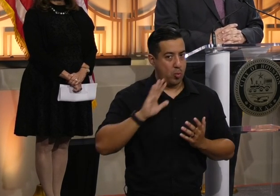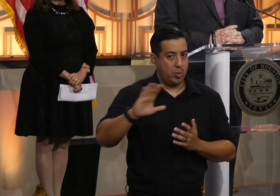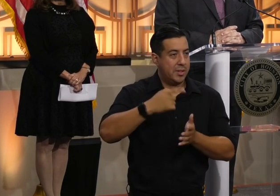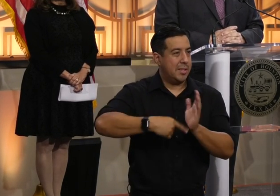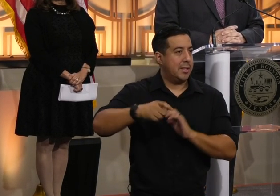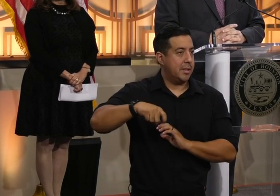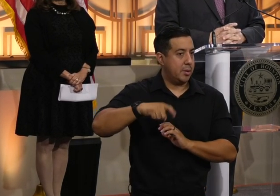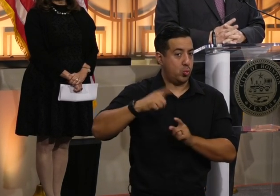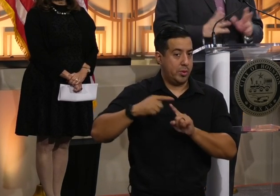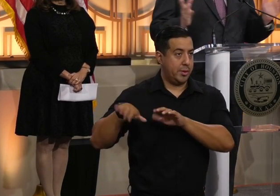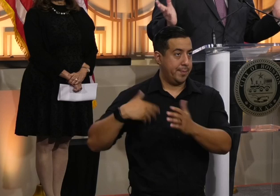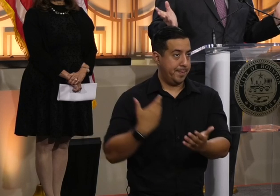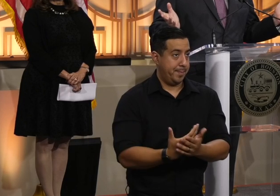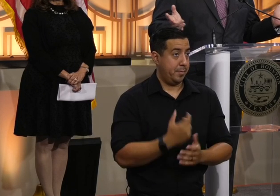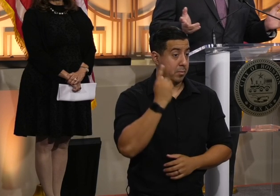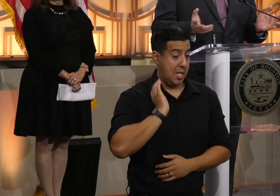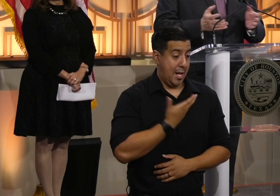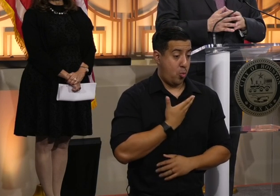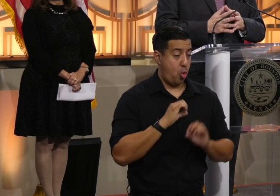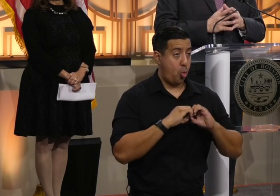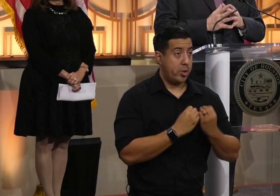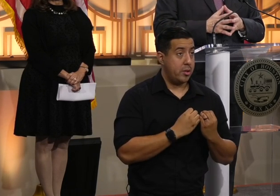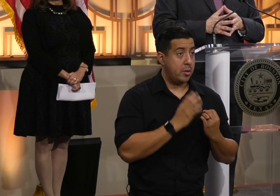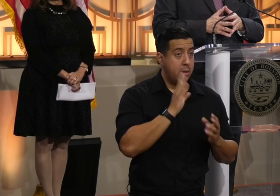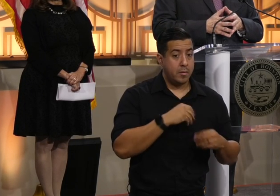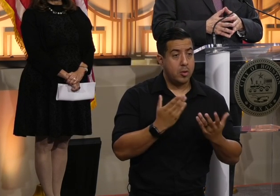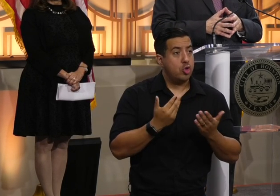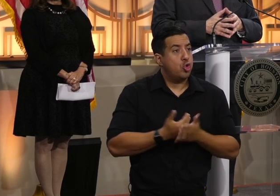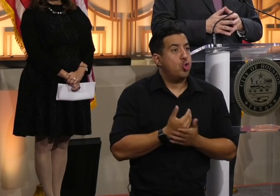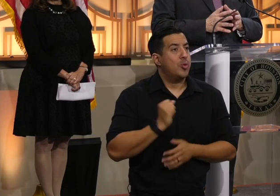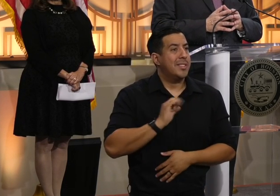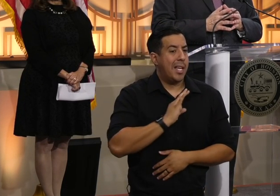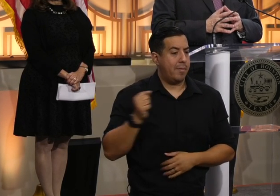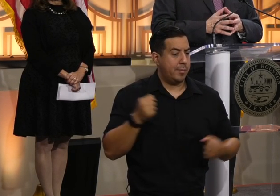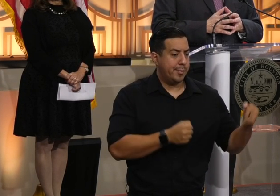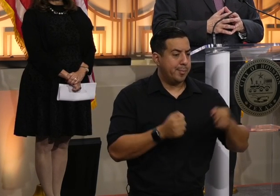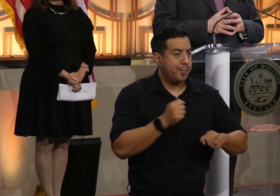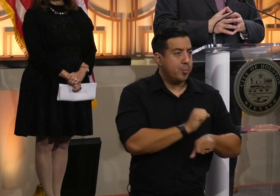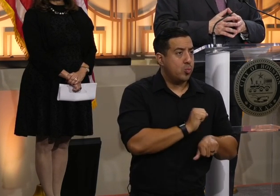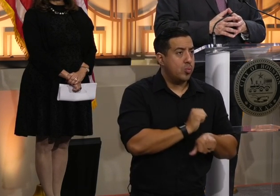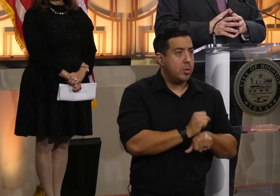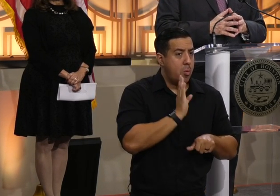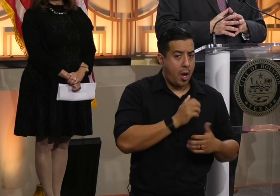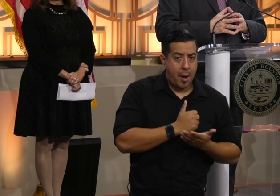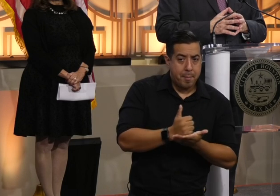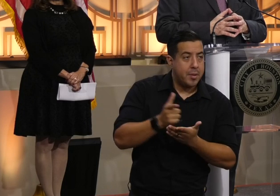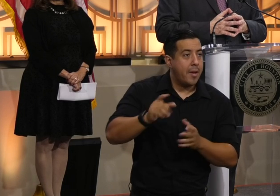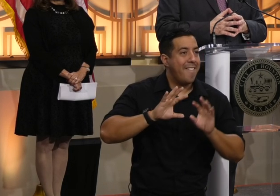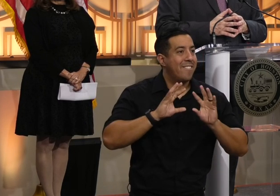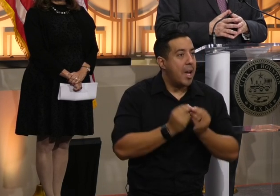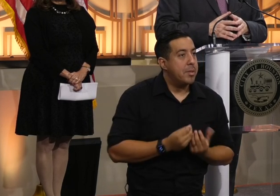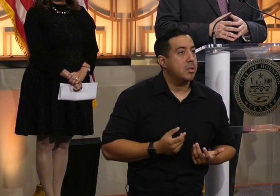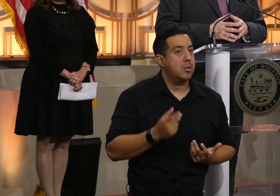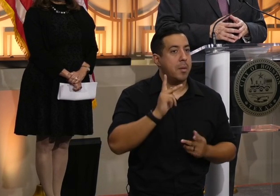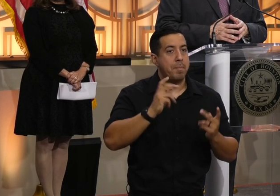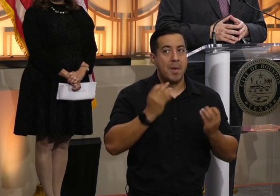need when they get here. Our organizations are also bringing on new staff members to serve these families and many money